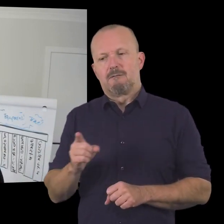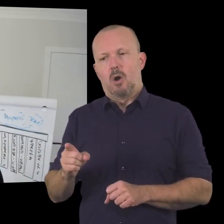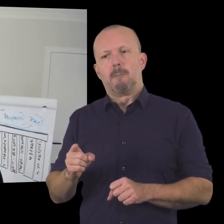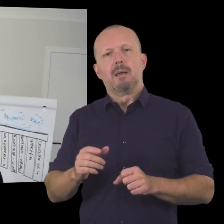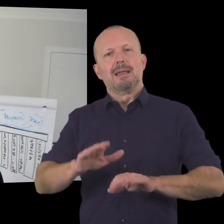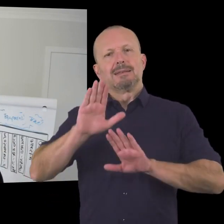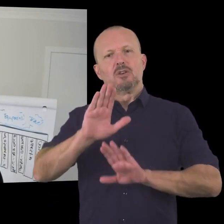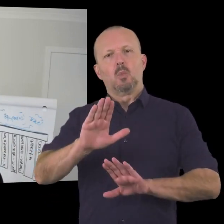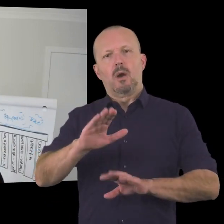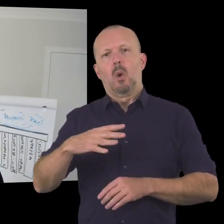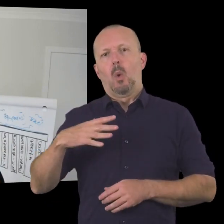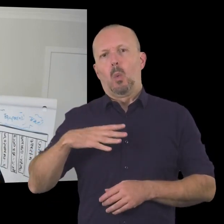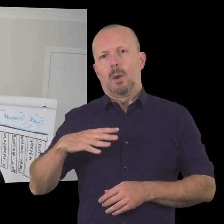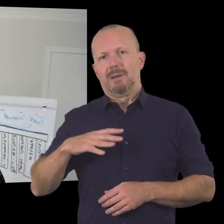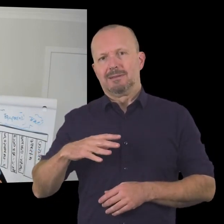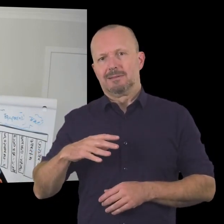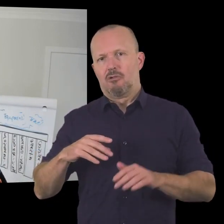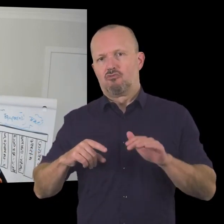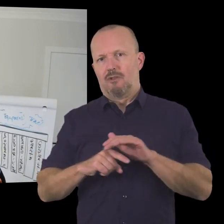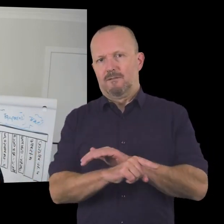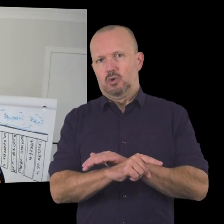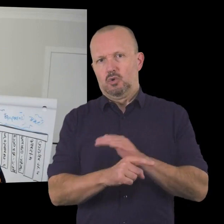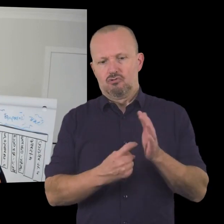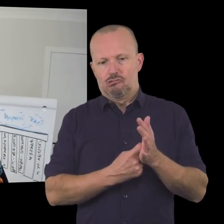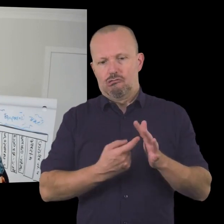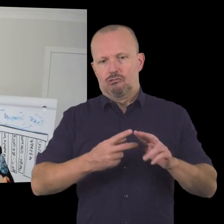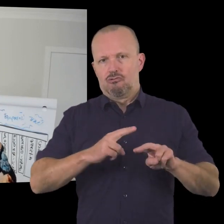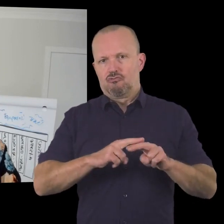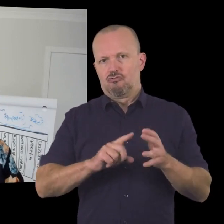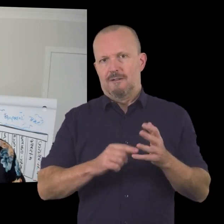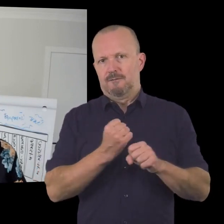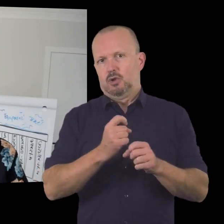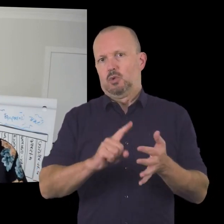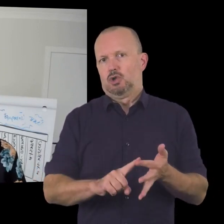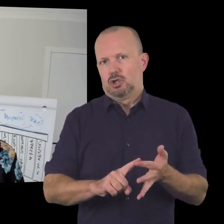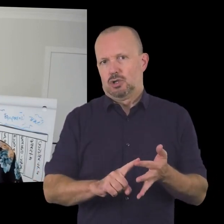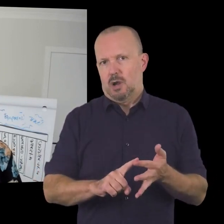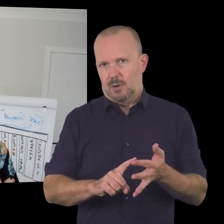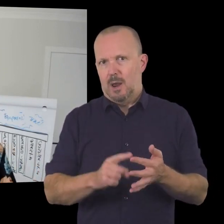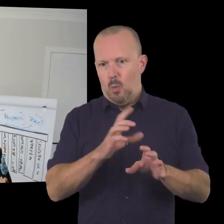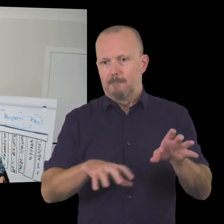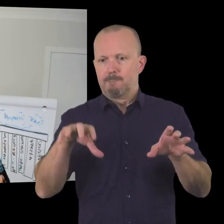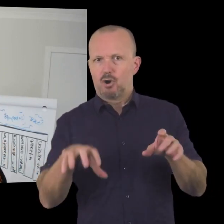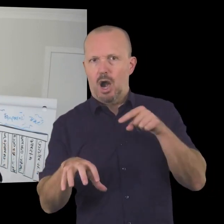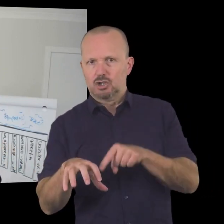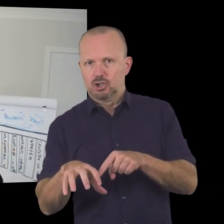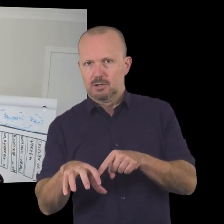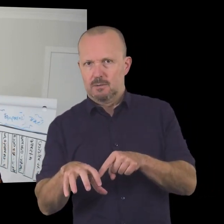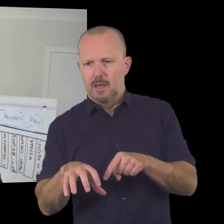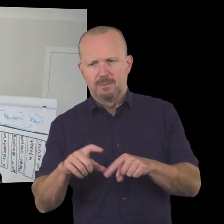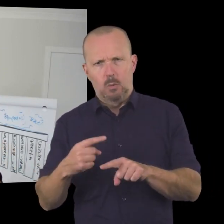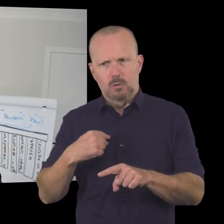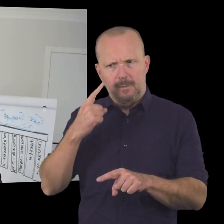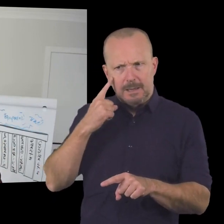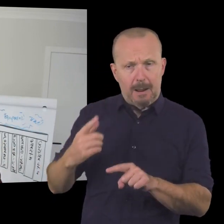refuge so it's a branch of the woman's refuge that's operating in a very small community and they wanted to think about how membership might be a